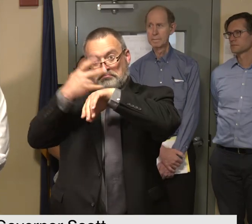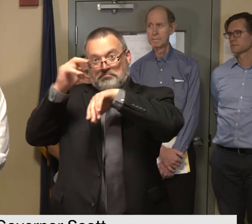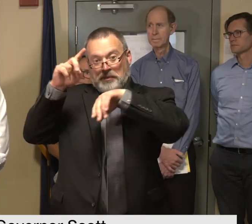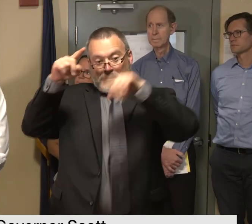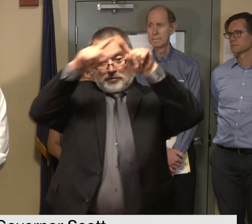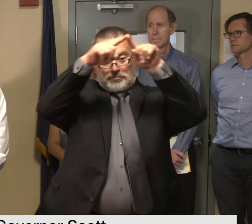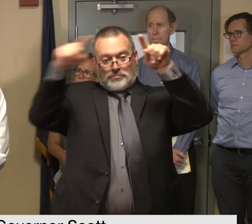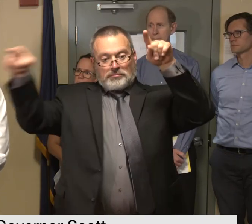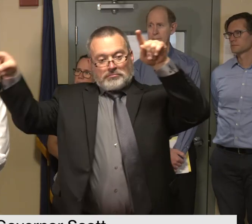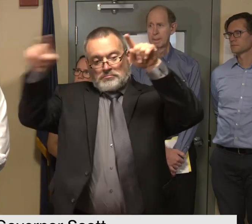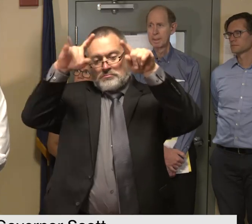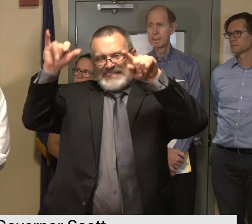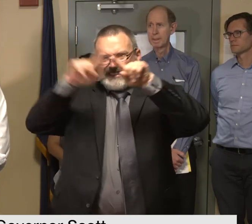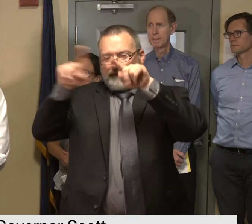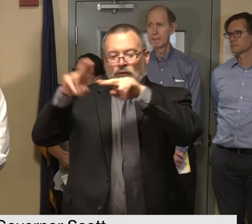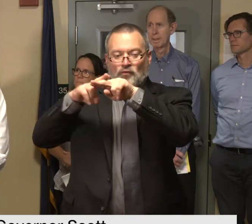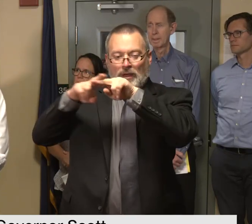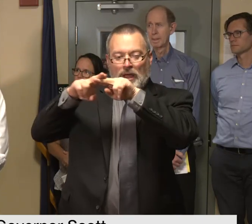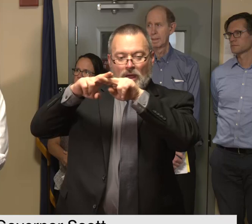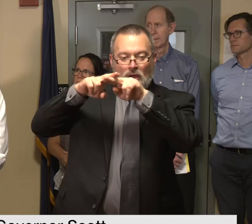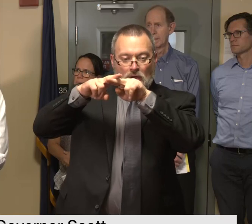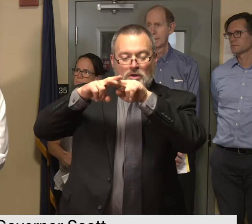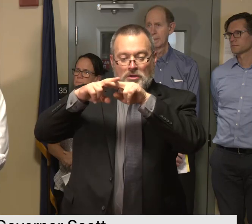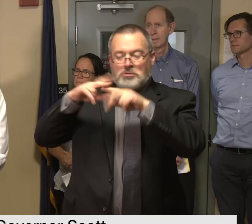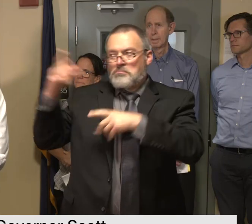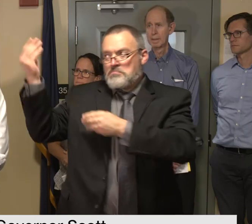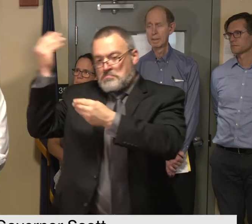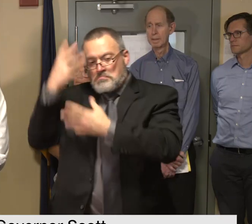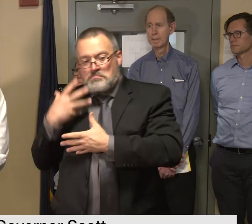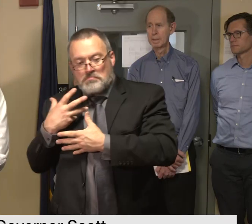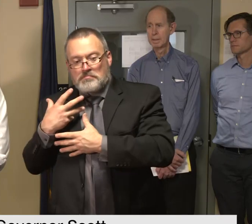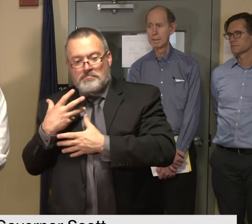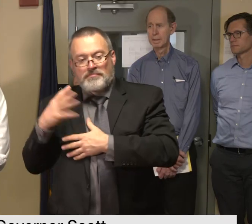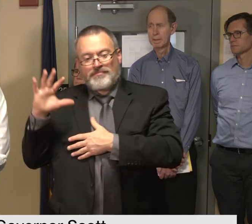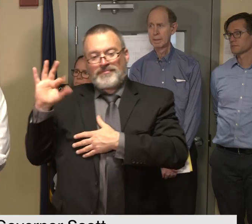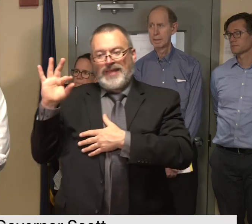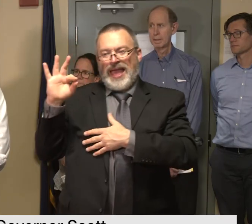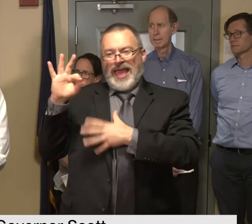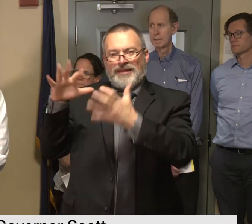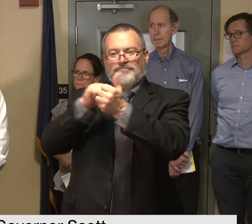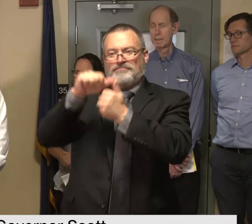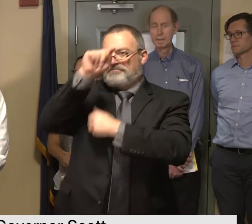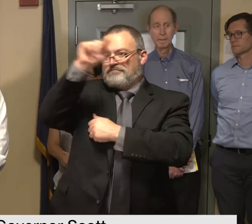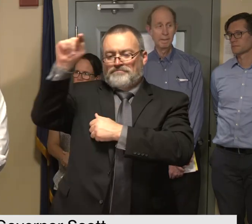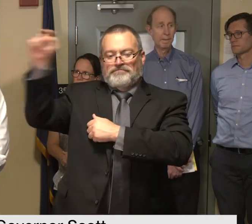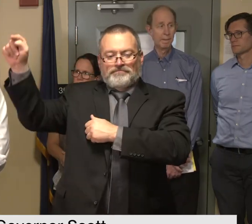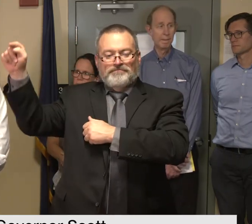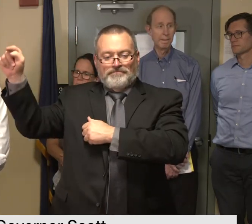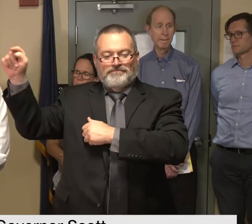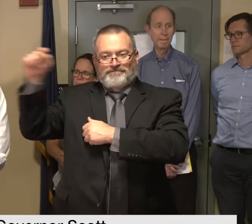reports this morning to me of nine washouts in that stretch